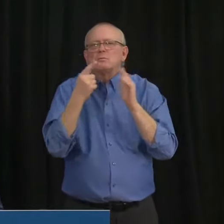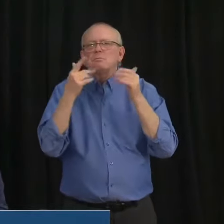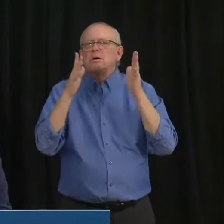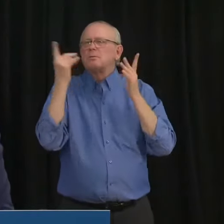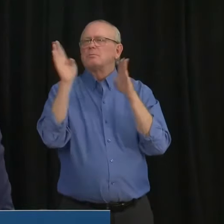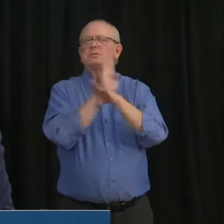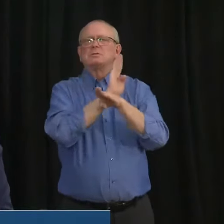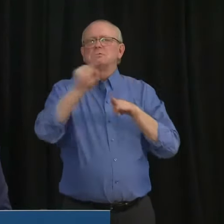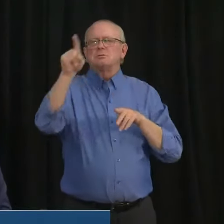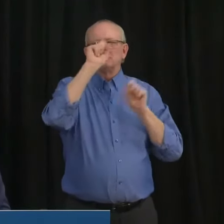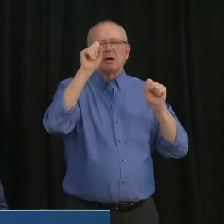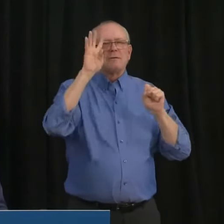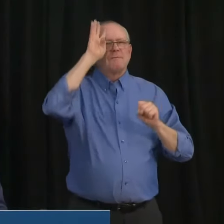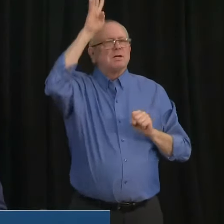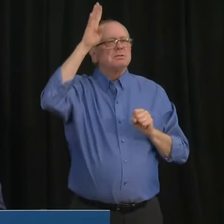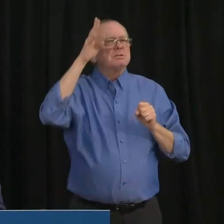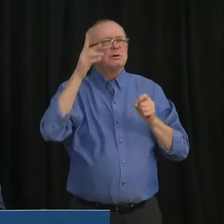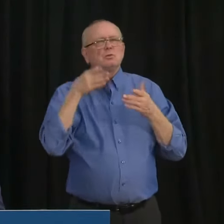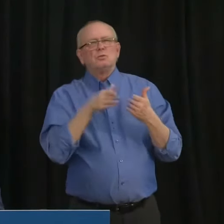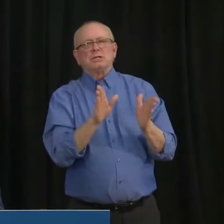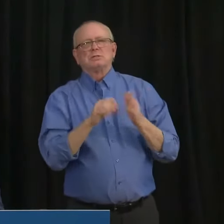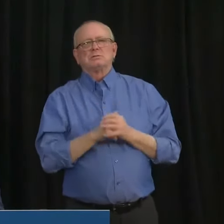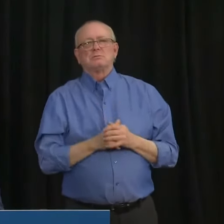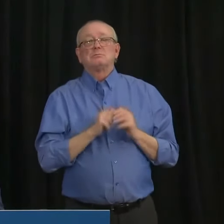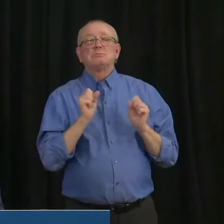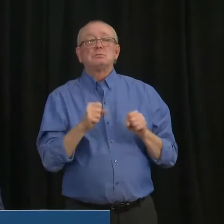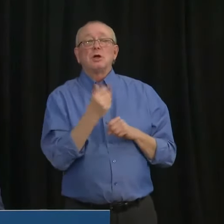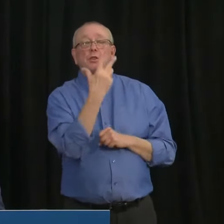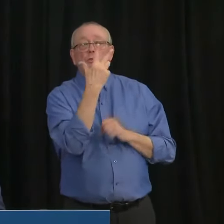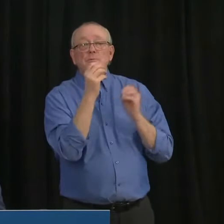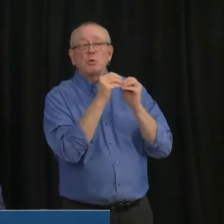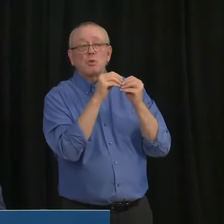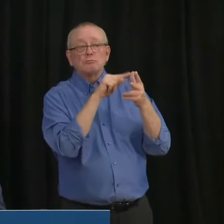Okay, have time for three more. Operator, can you please put through the next caller?